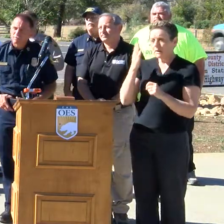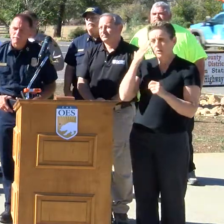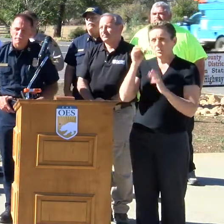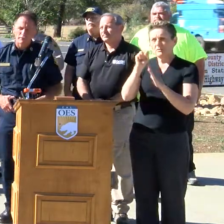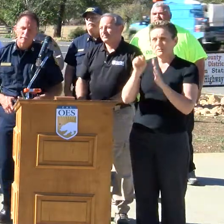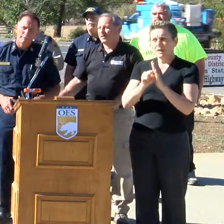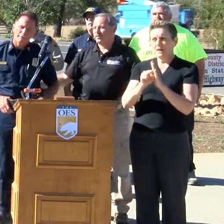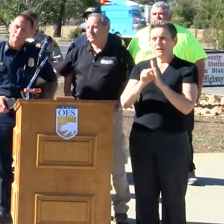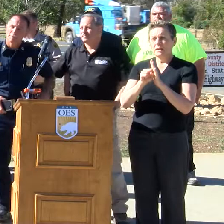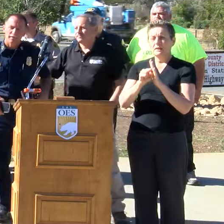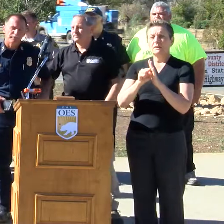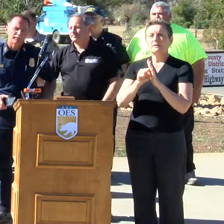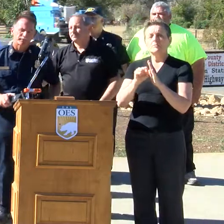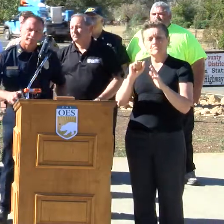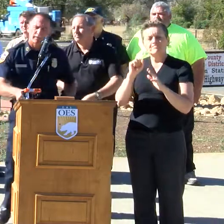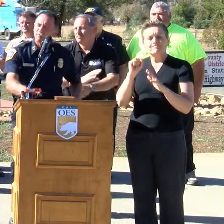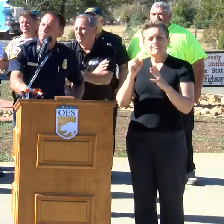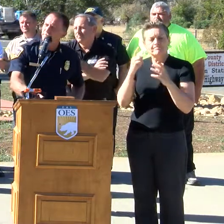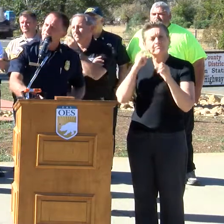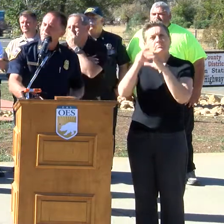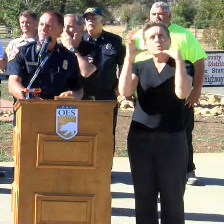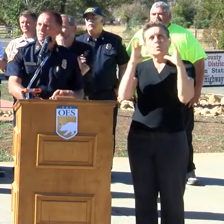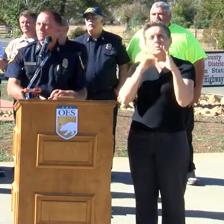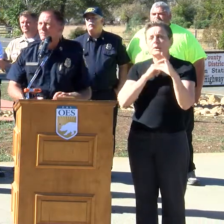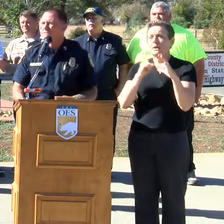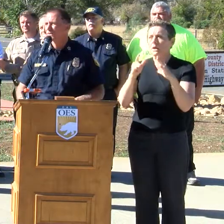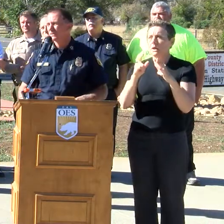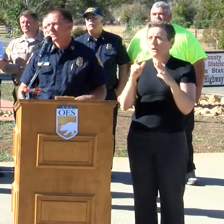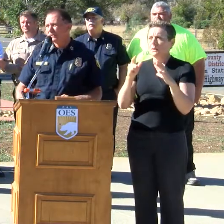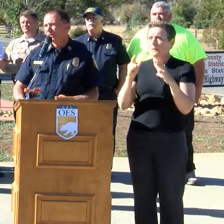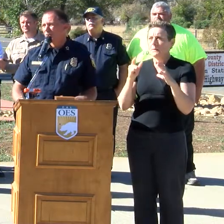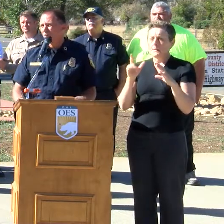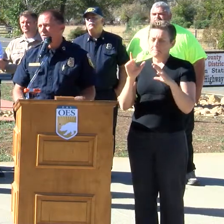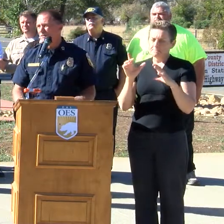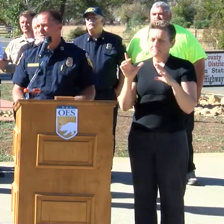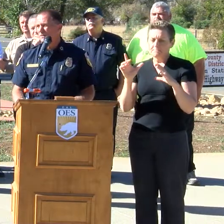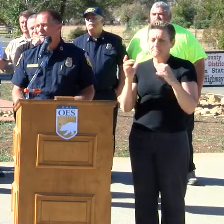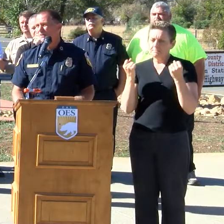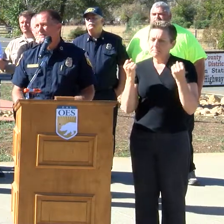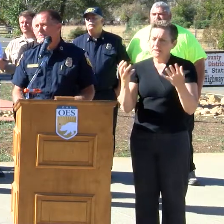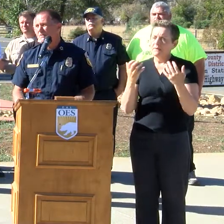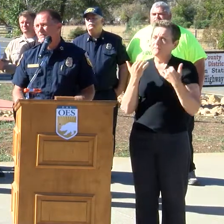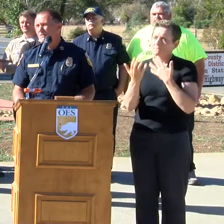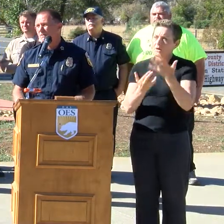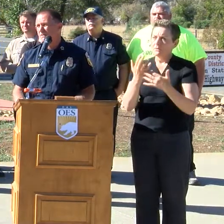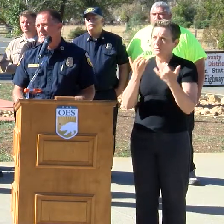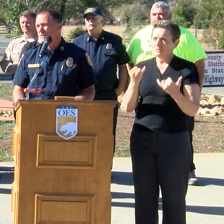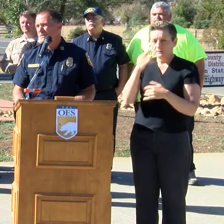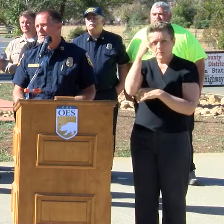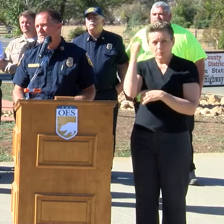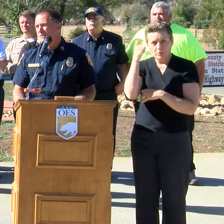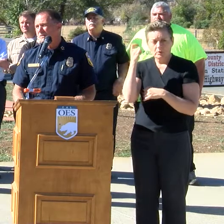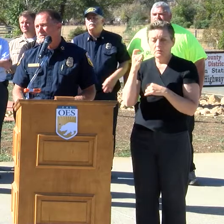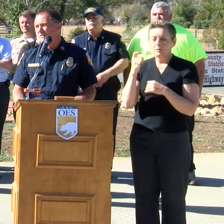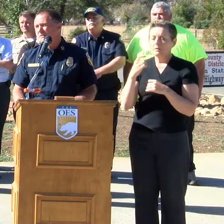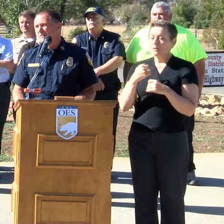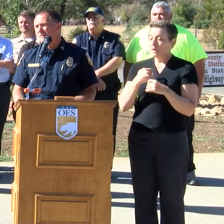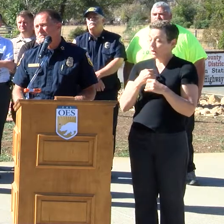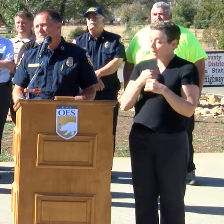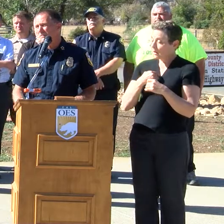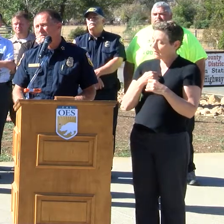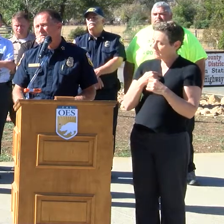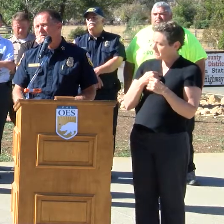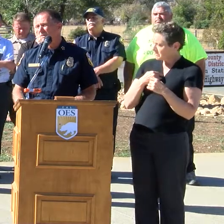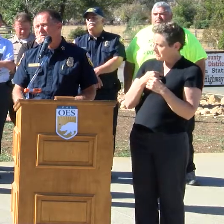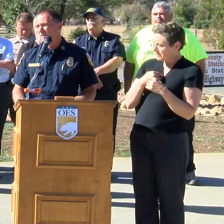be a busy fire system season. And have there been any surprises as you respond to this virus, and not only battling the flames,